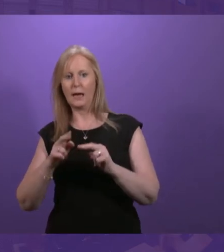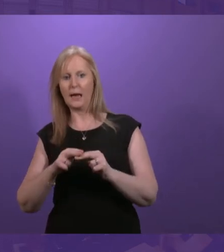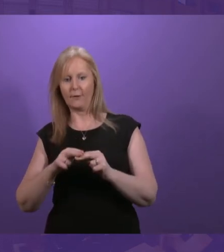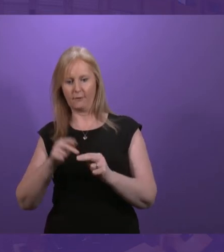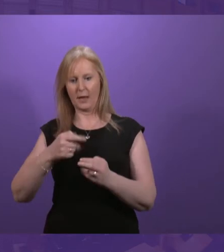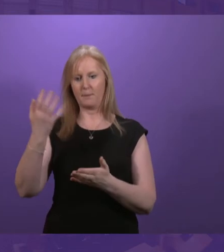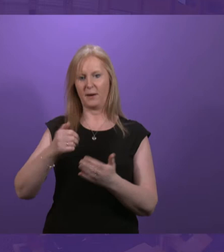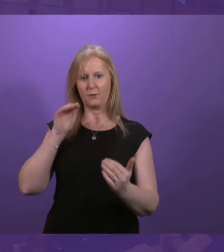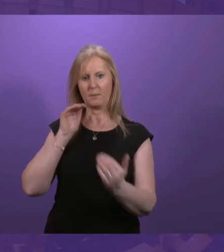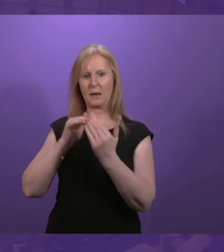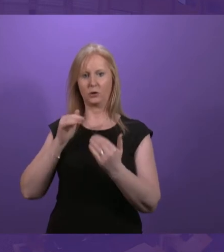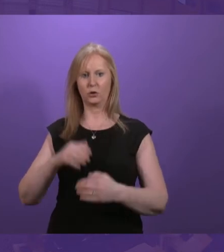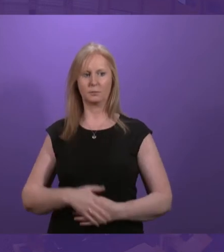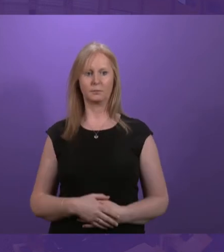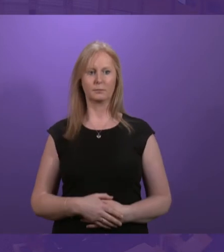value or not?